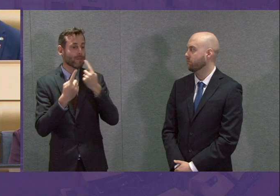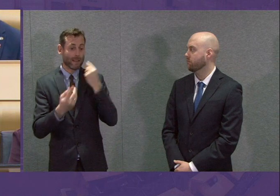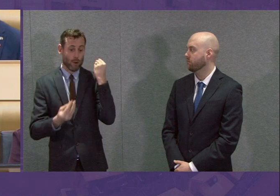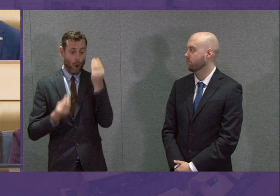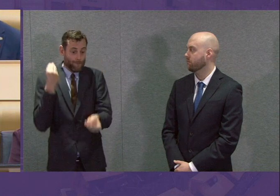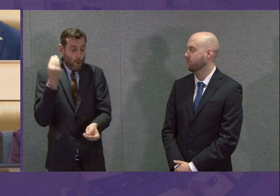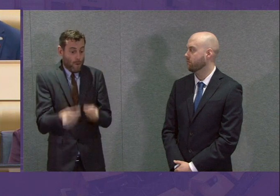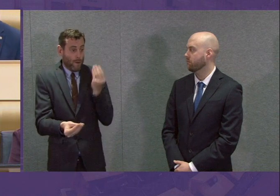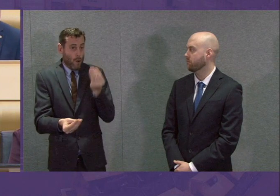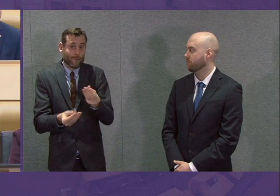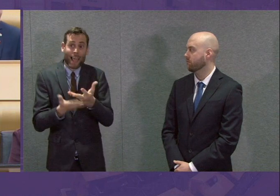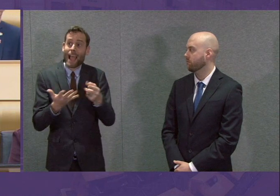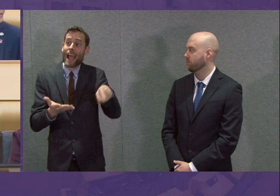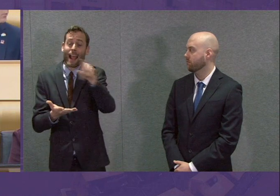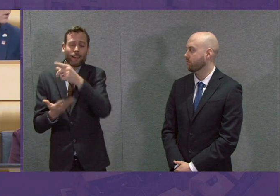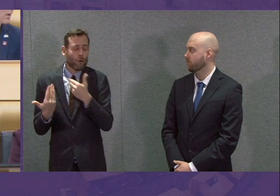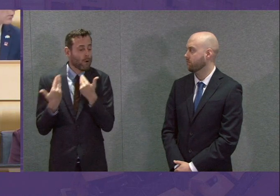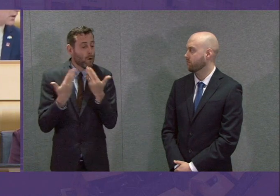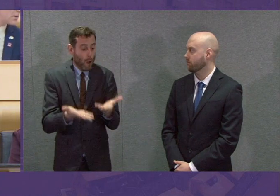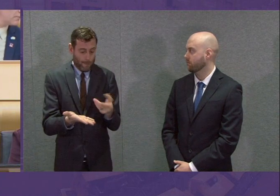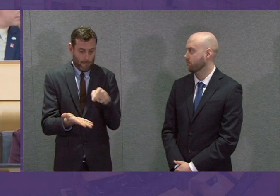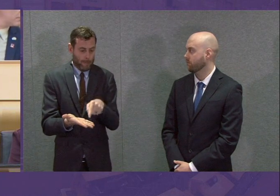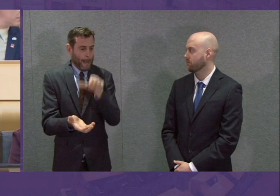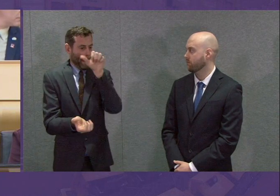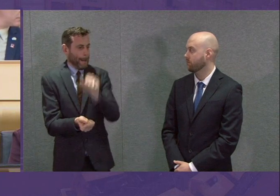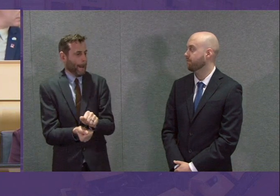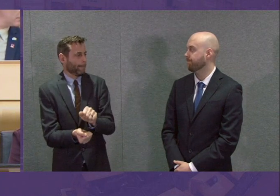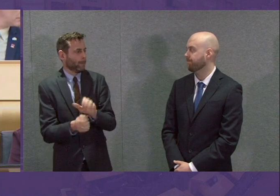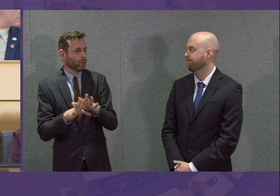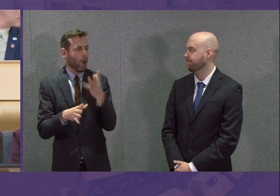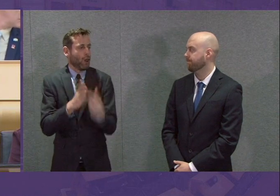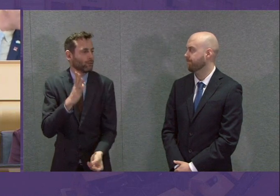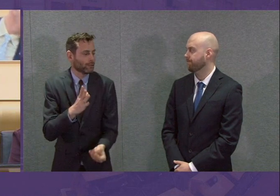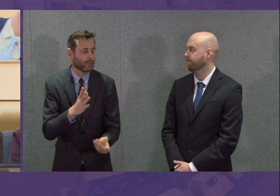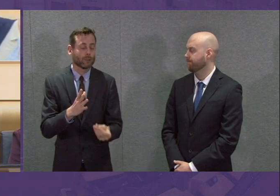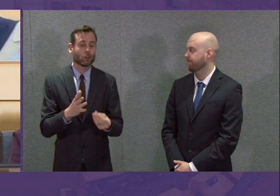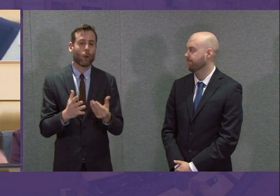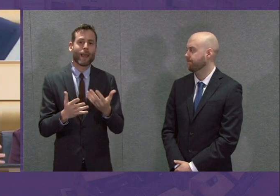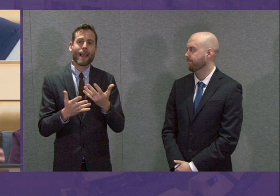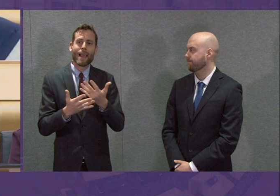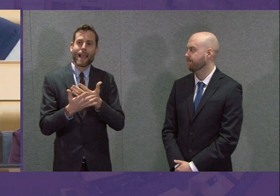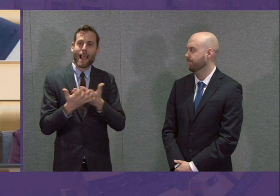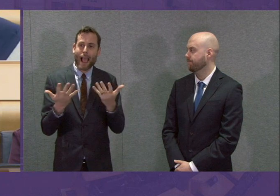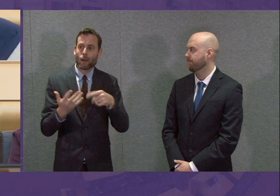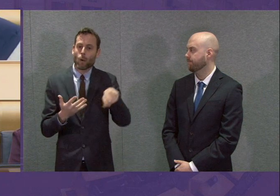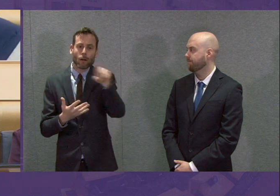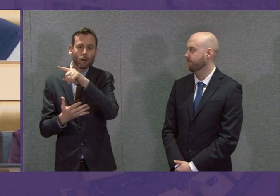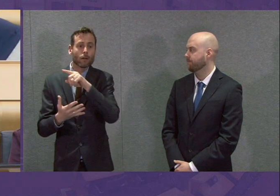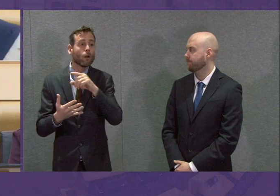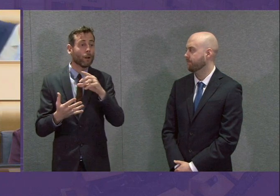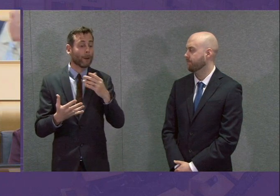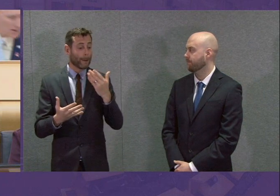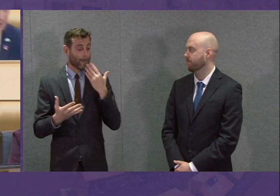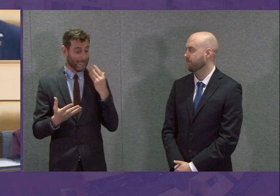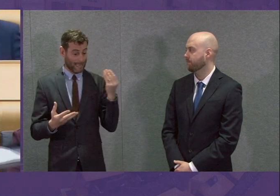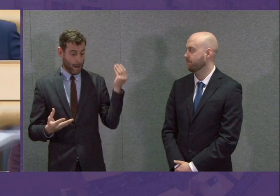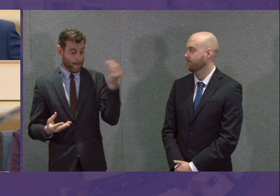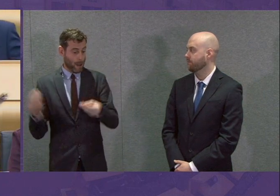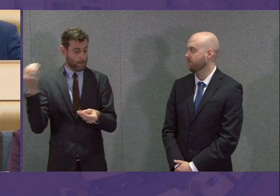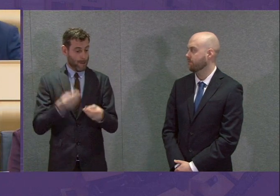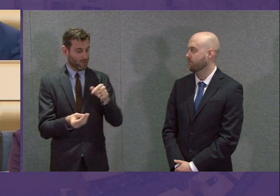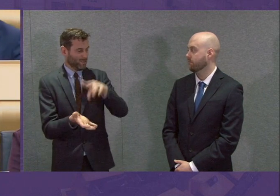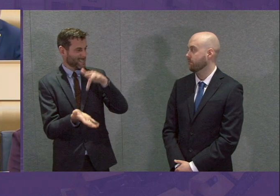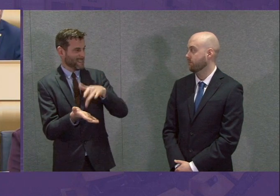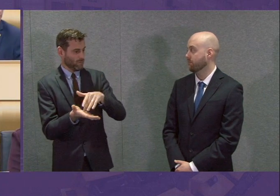of kindness or help are falling through the cracks. So anybody who's been contacted in that regard, please pass these things on to us.